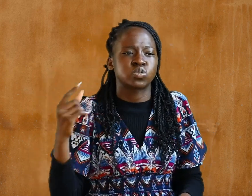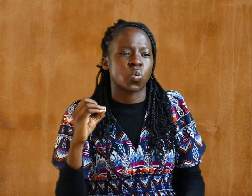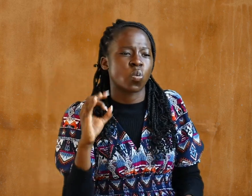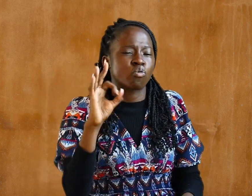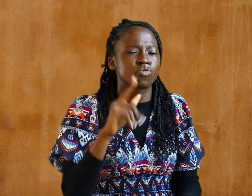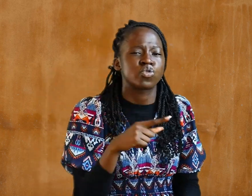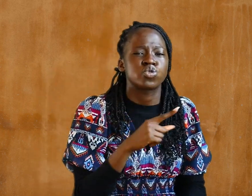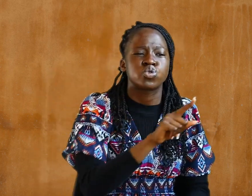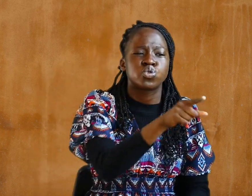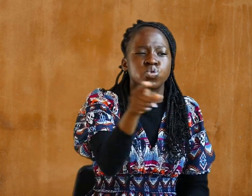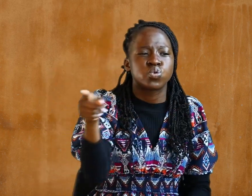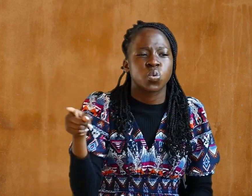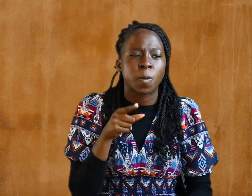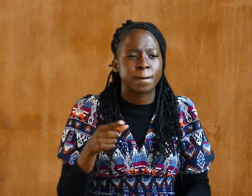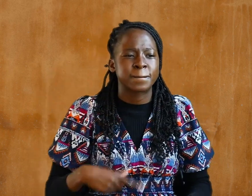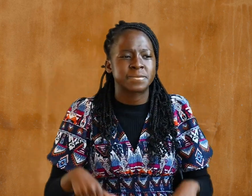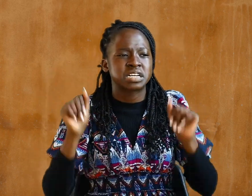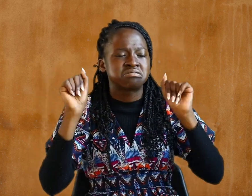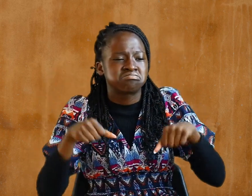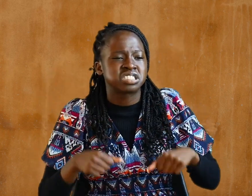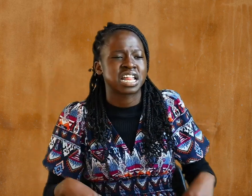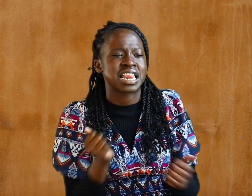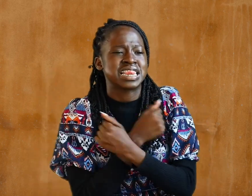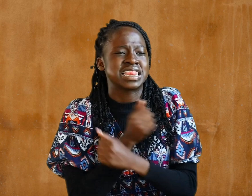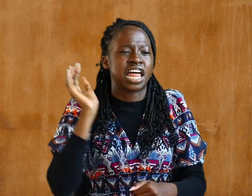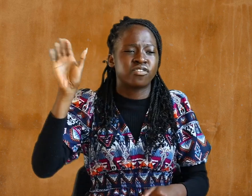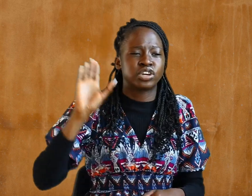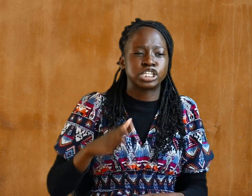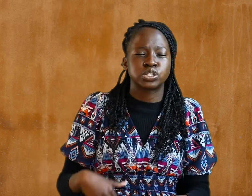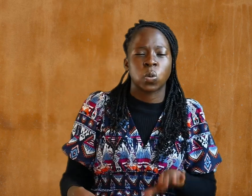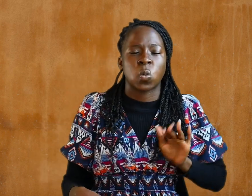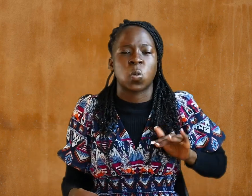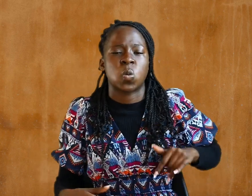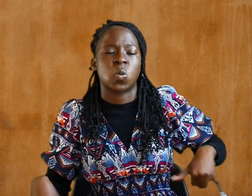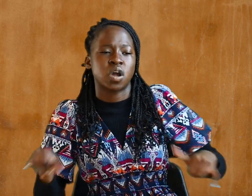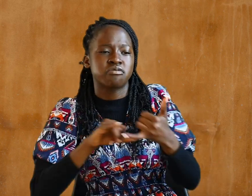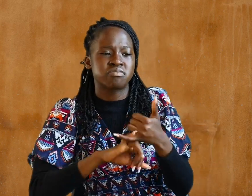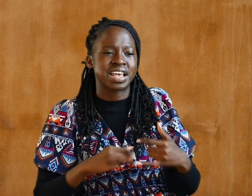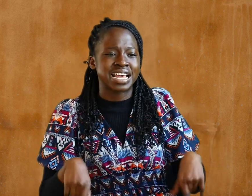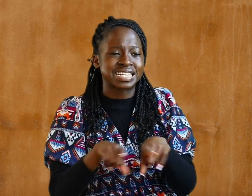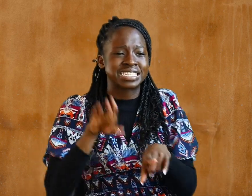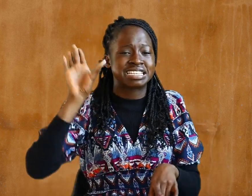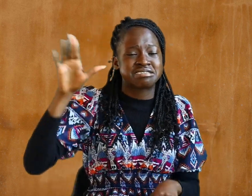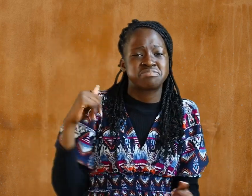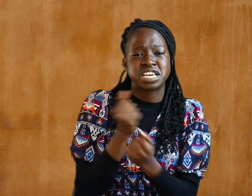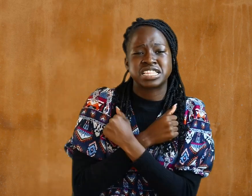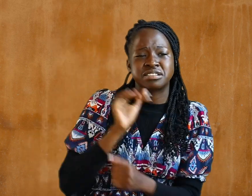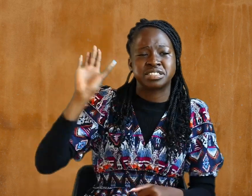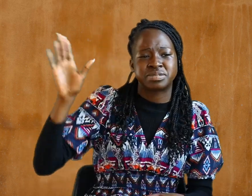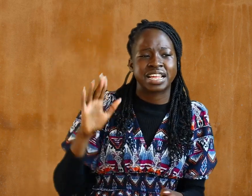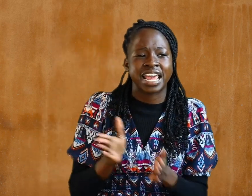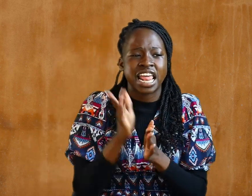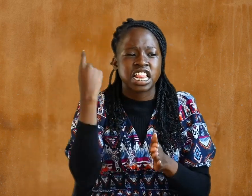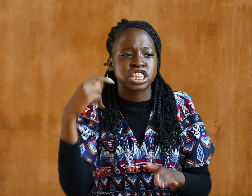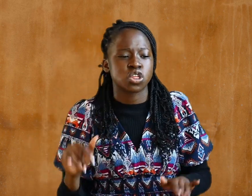love his wife as he loves himself, and the wife must respect her husband.